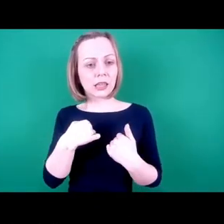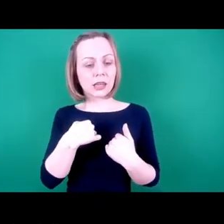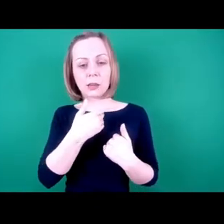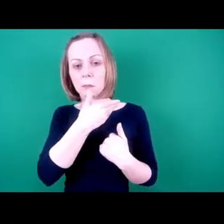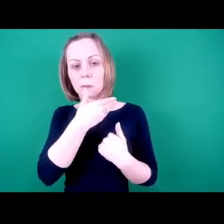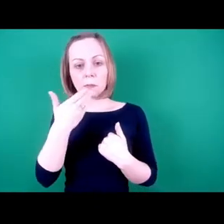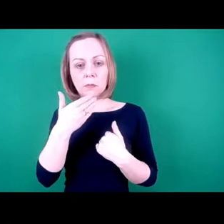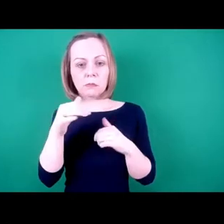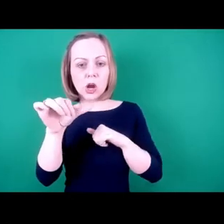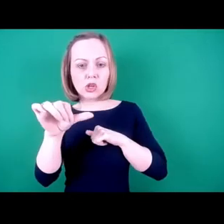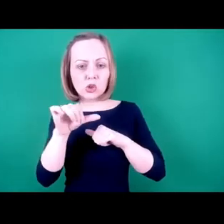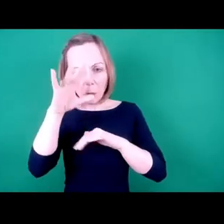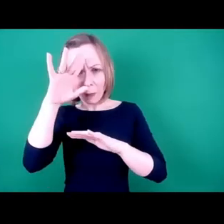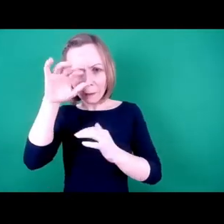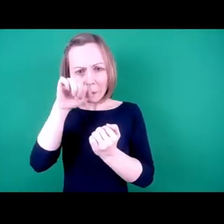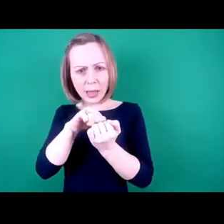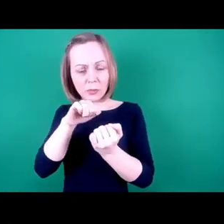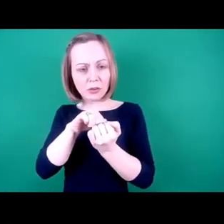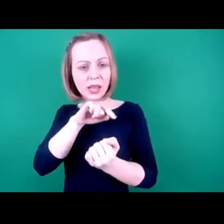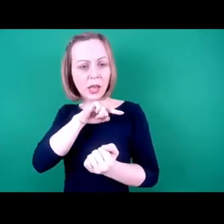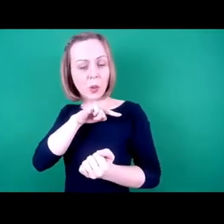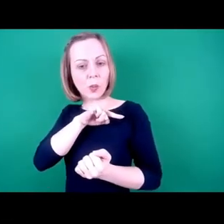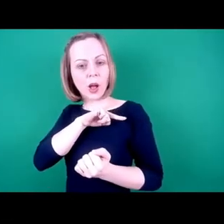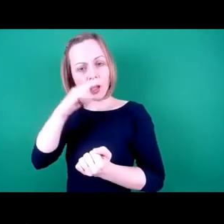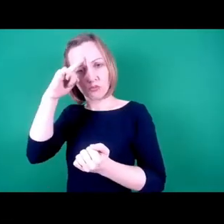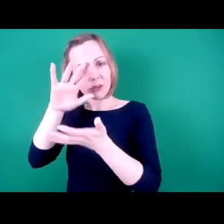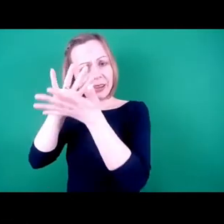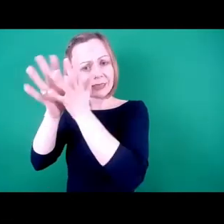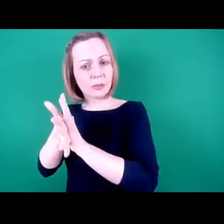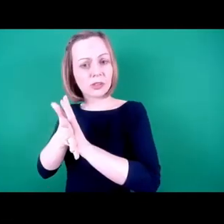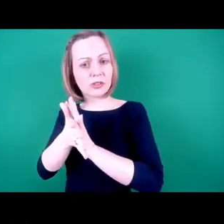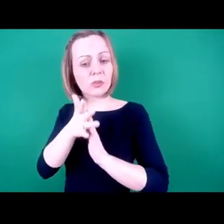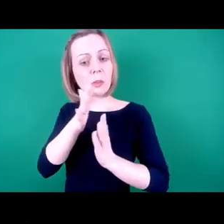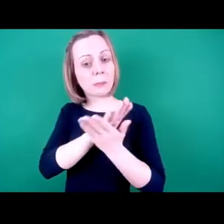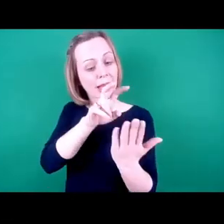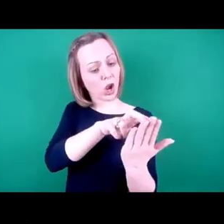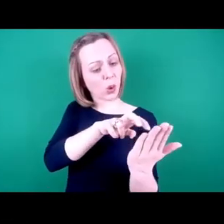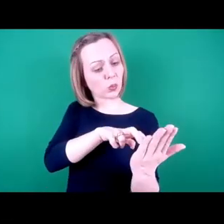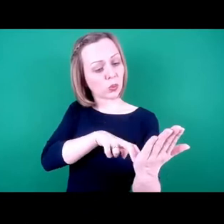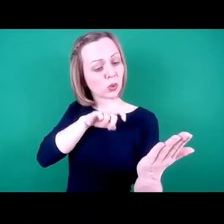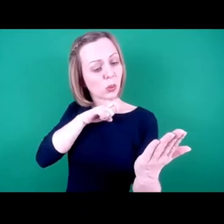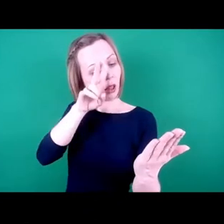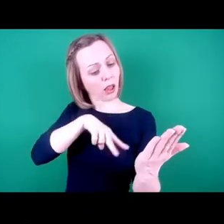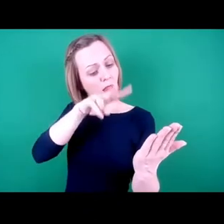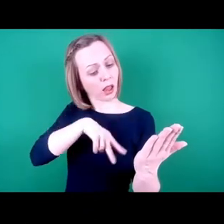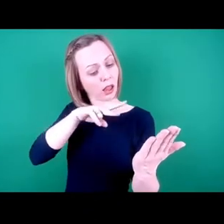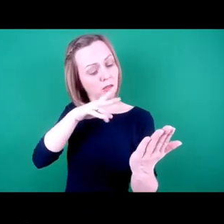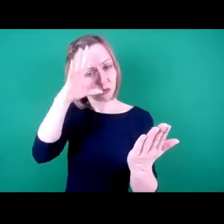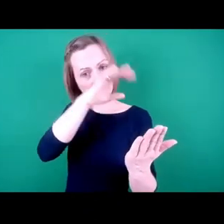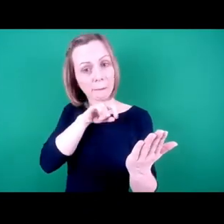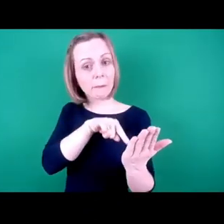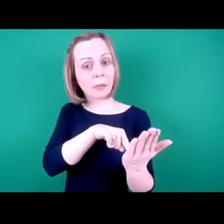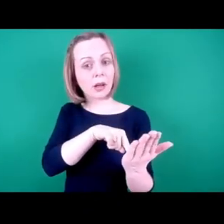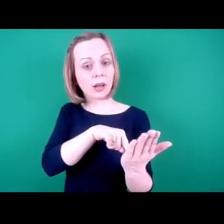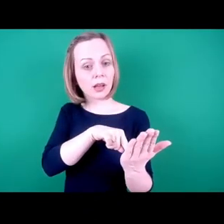memory due to brain damage. So I will be referring to my notes because I don't want to forget what I need to say to you. But before I